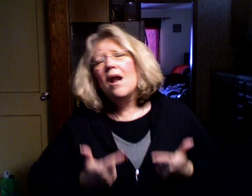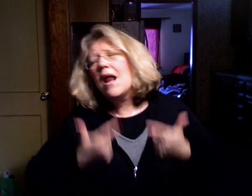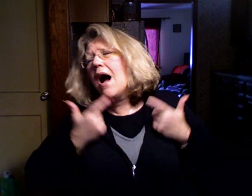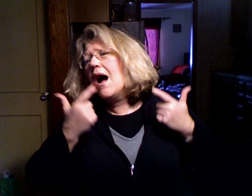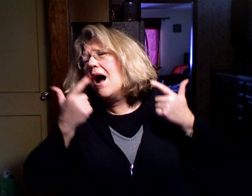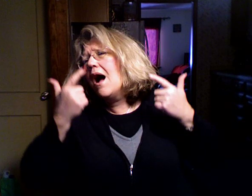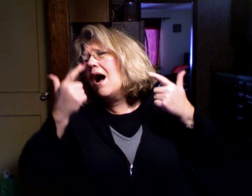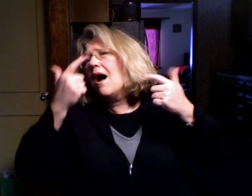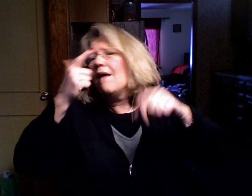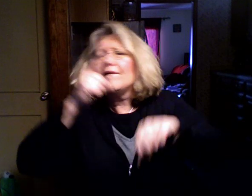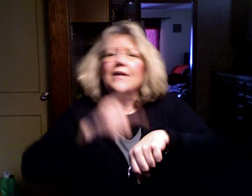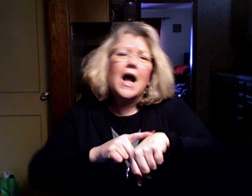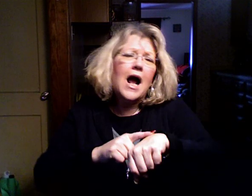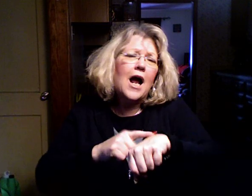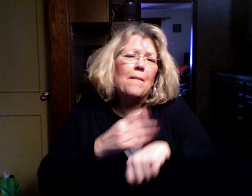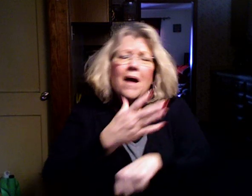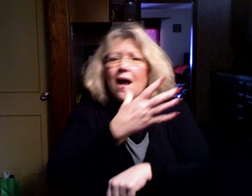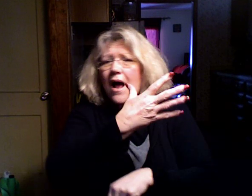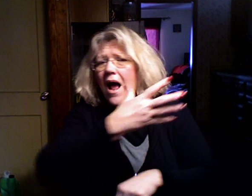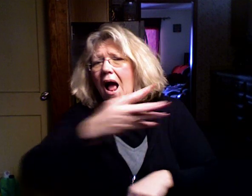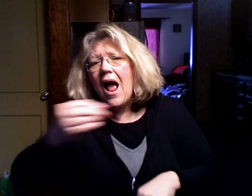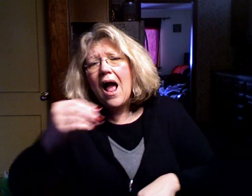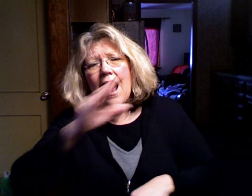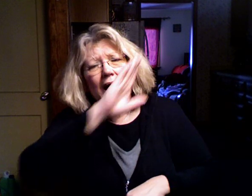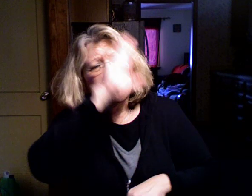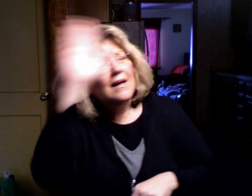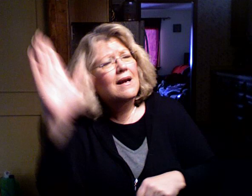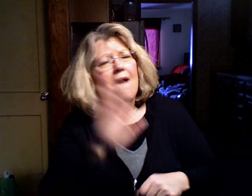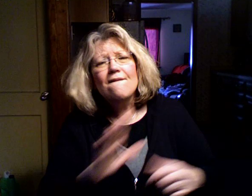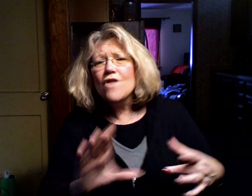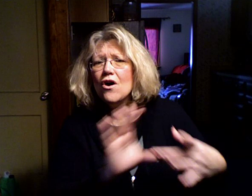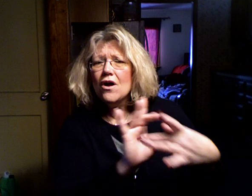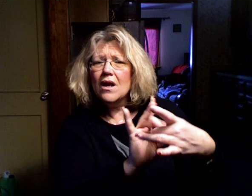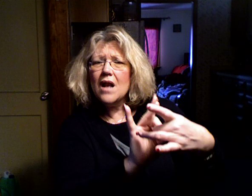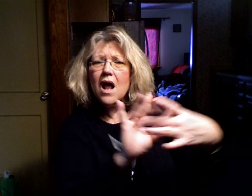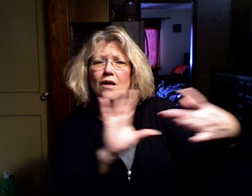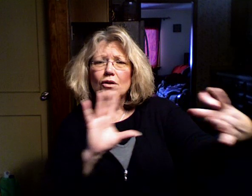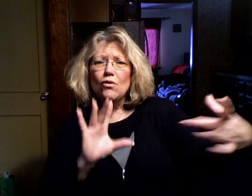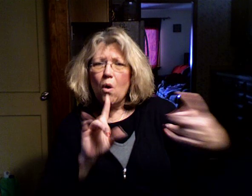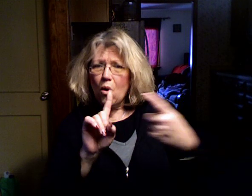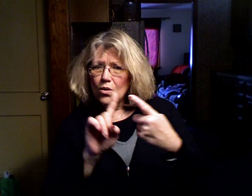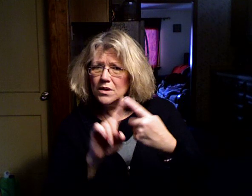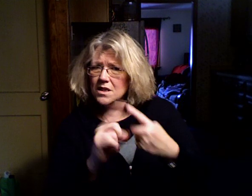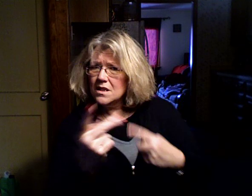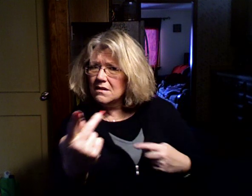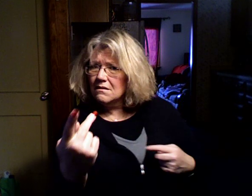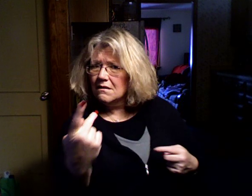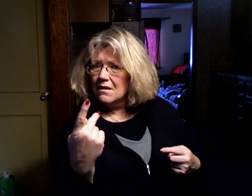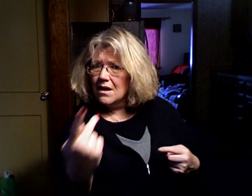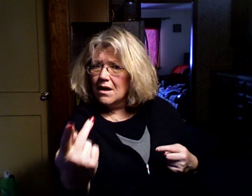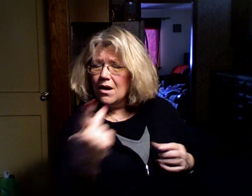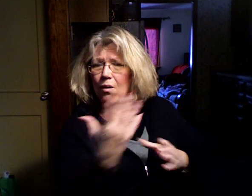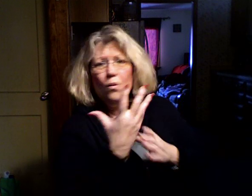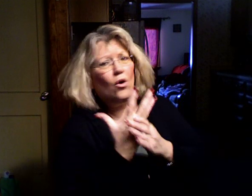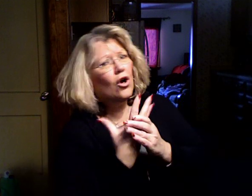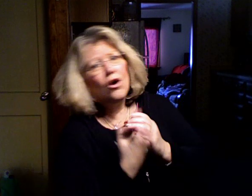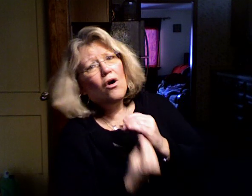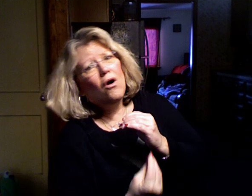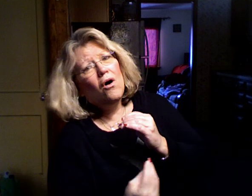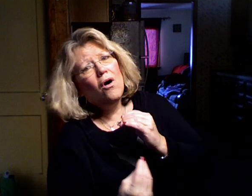lifetime And never let go see you We know